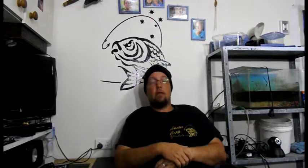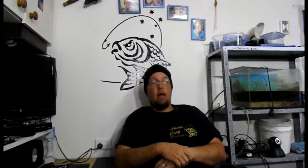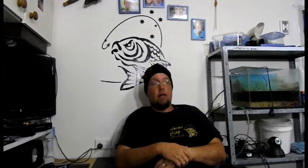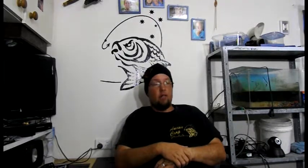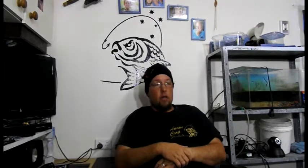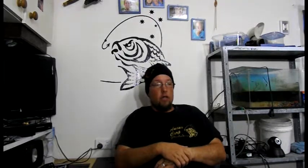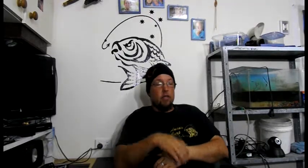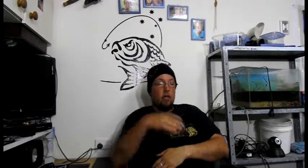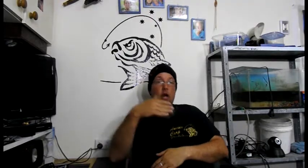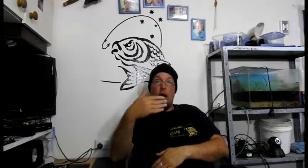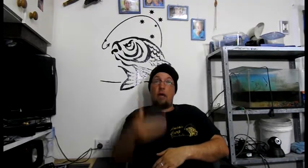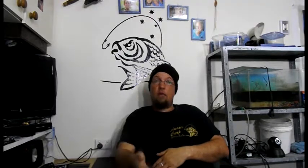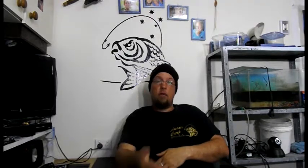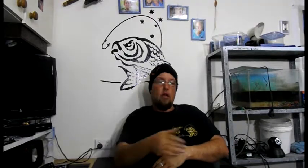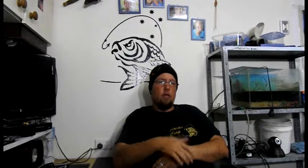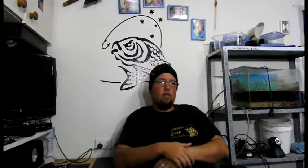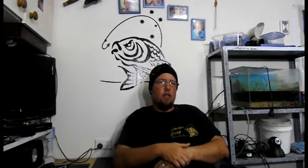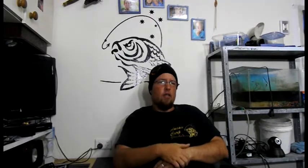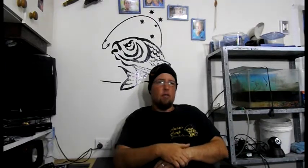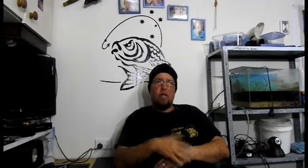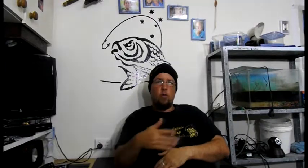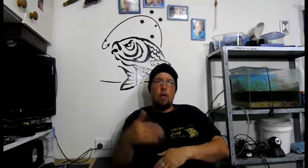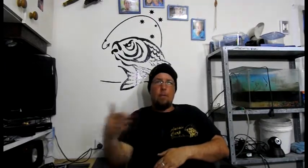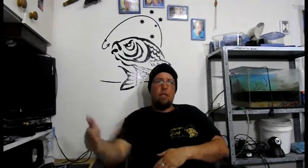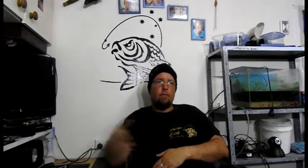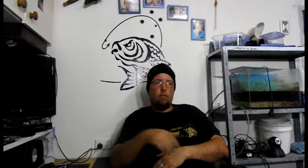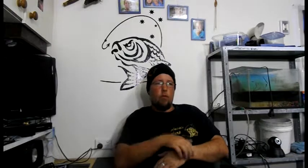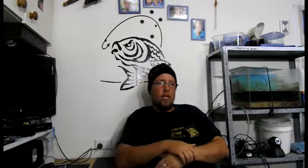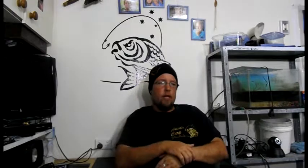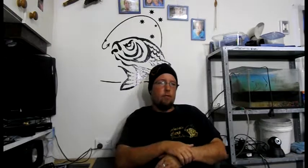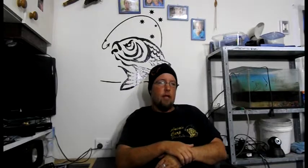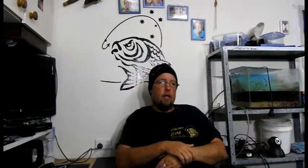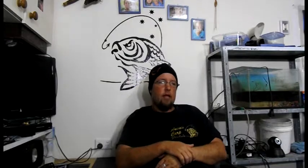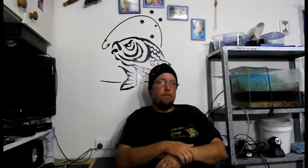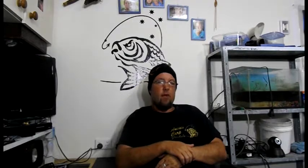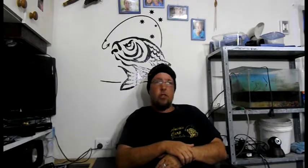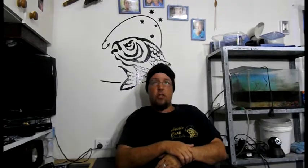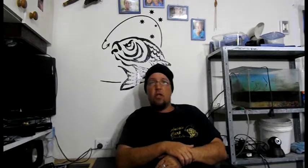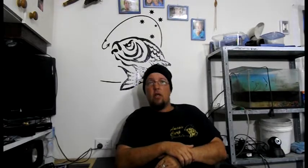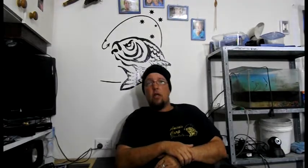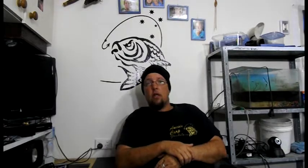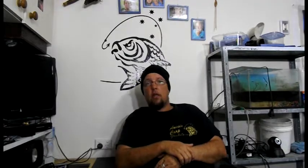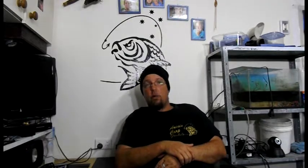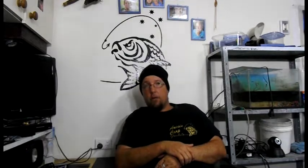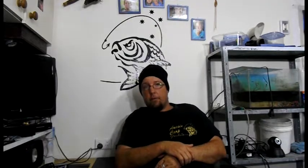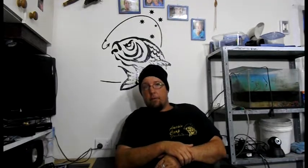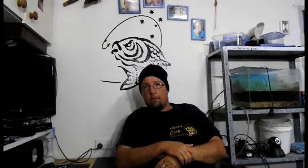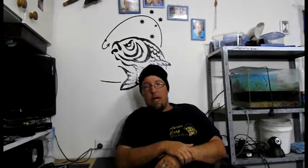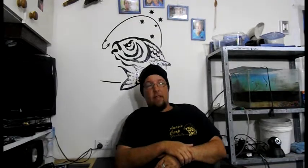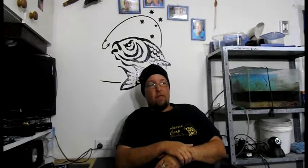Uh. The virus. And. Of. I think it was about 20 percent. Mortality rate. In fish. That were. Bath infected.